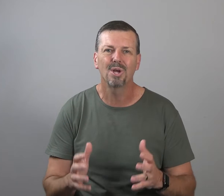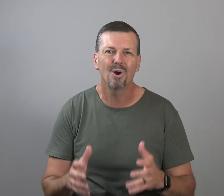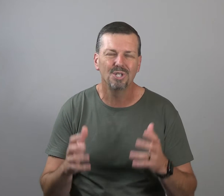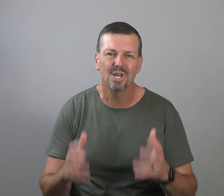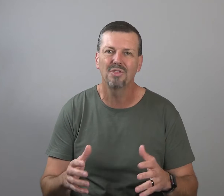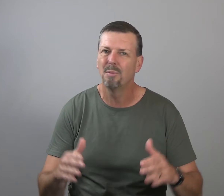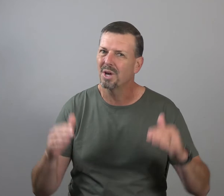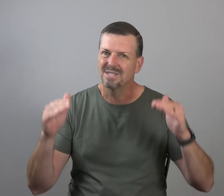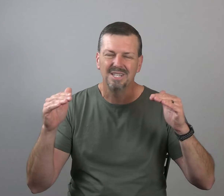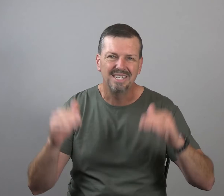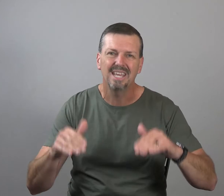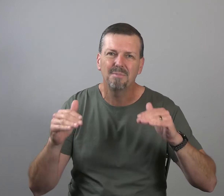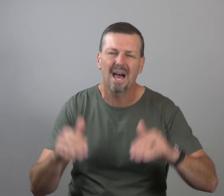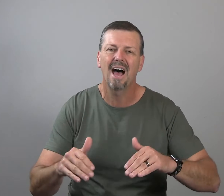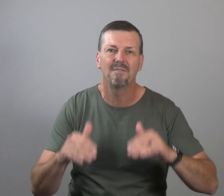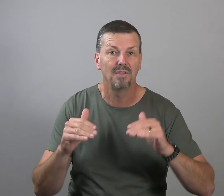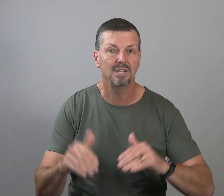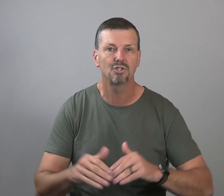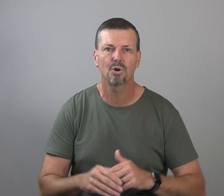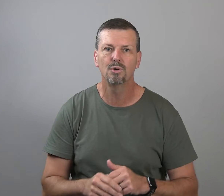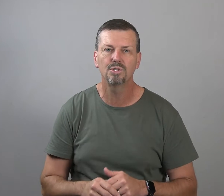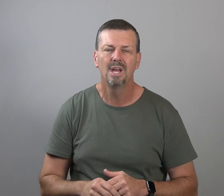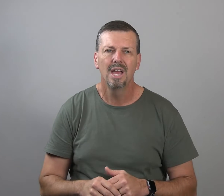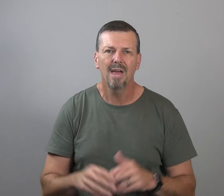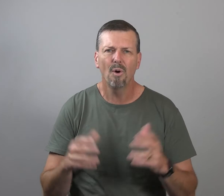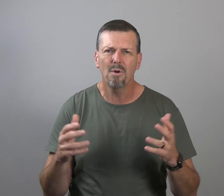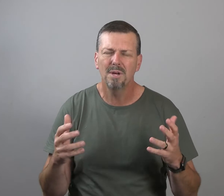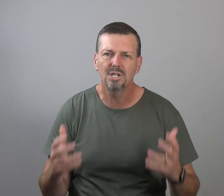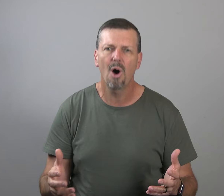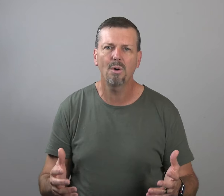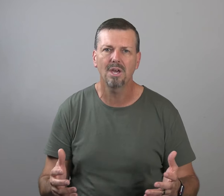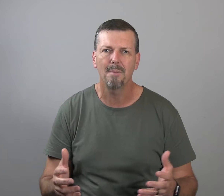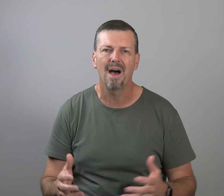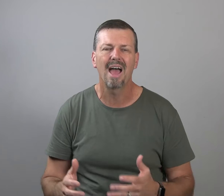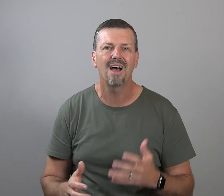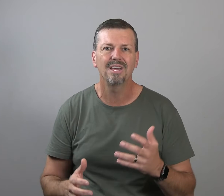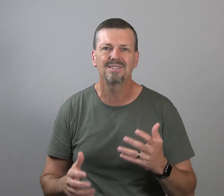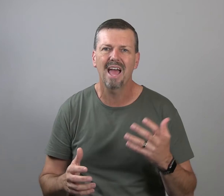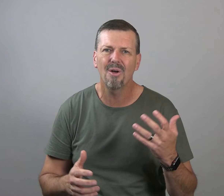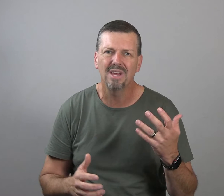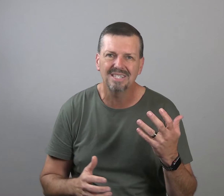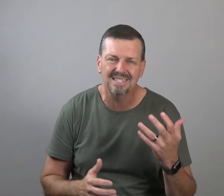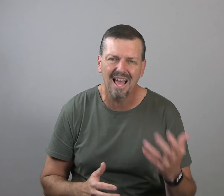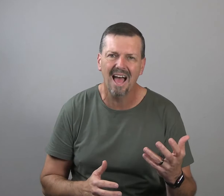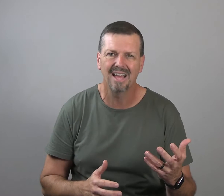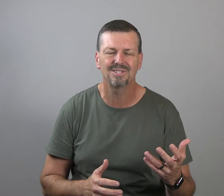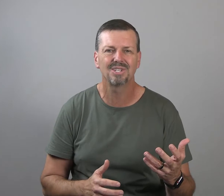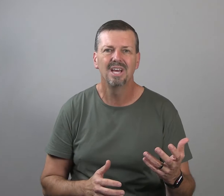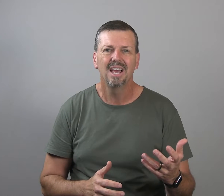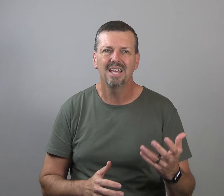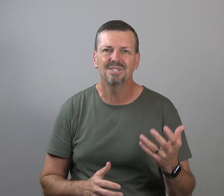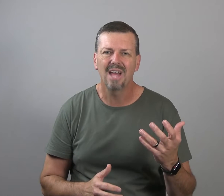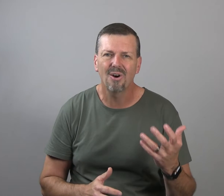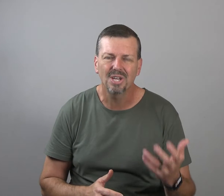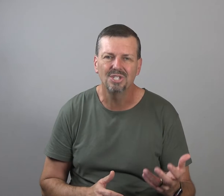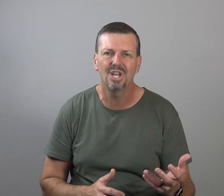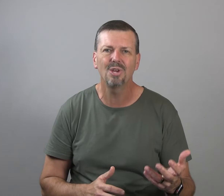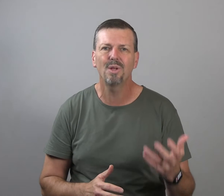want to encourage you to get the book. It's a deep dive into these truths. And what we've been talking about is how that science is now continuing